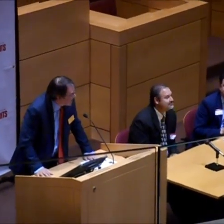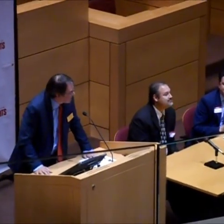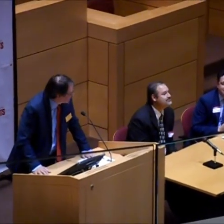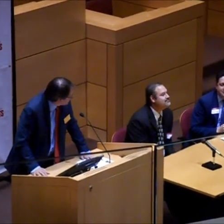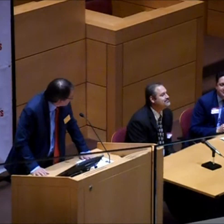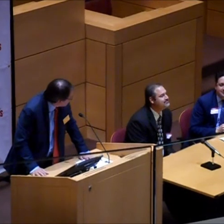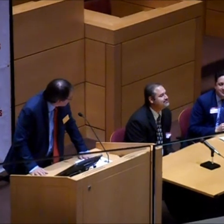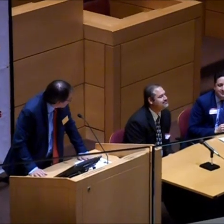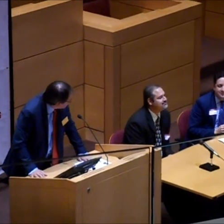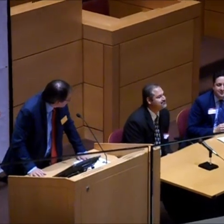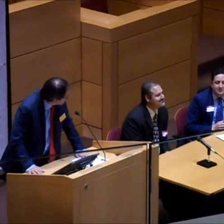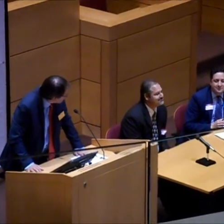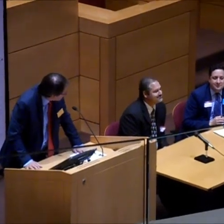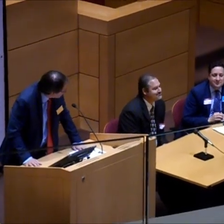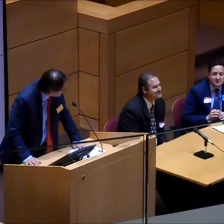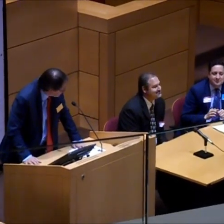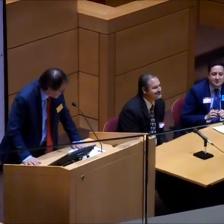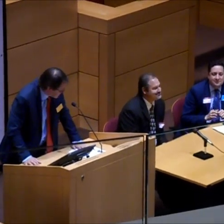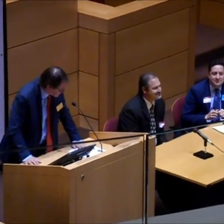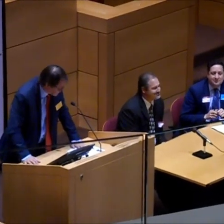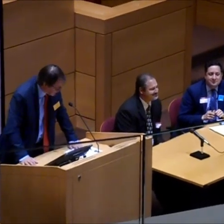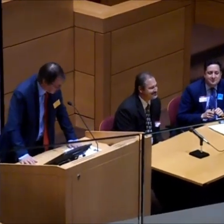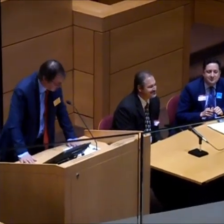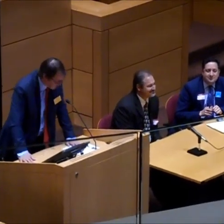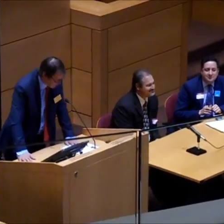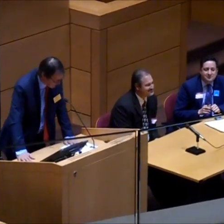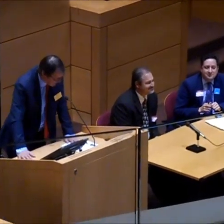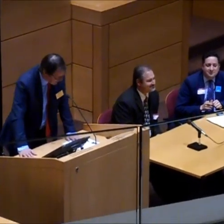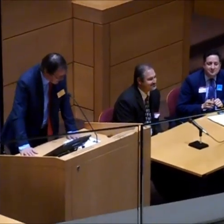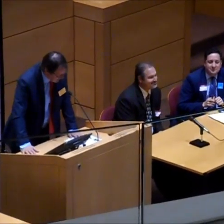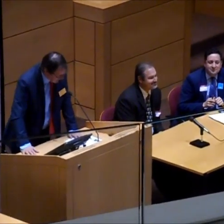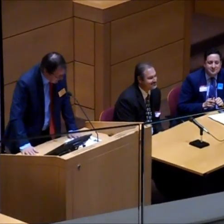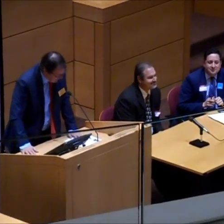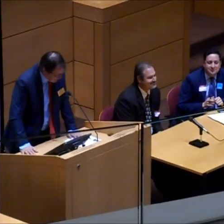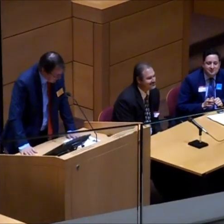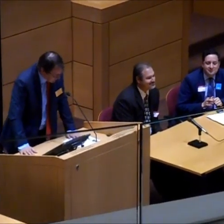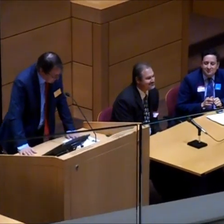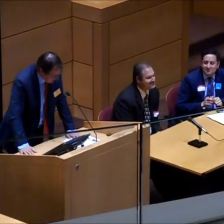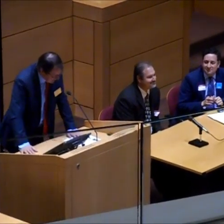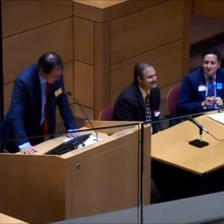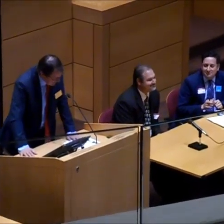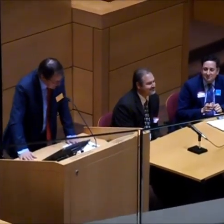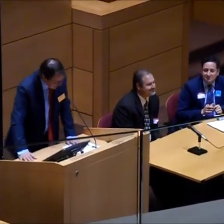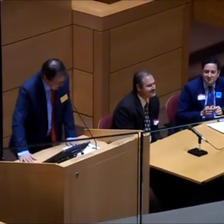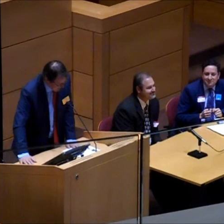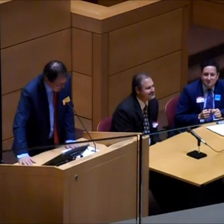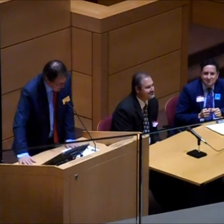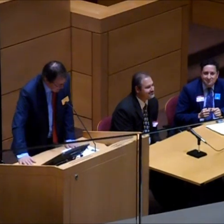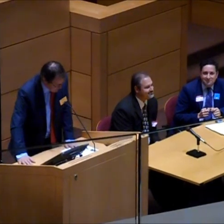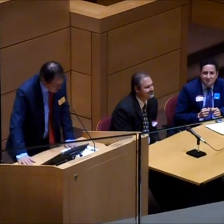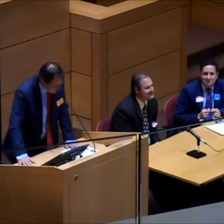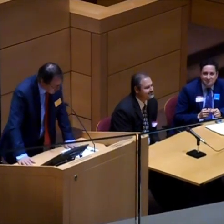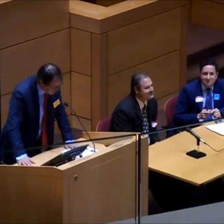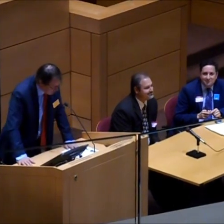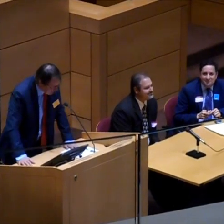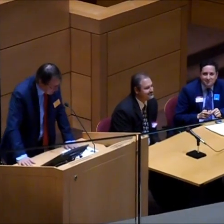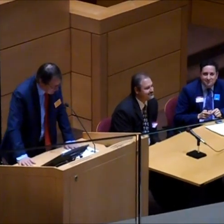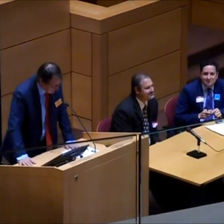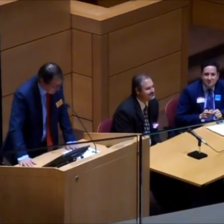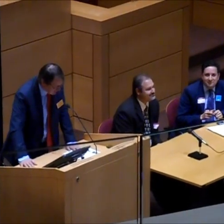anniversary, which I have tremendous, tremendous respect for. MDA, which began in 1880, is committed to improving the lives of the